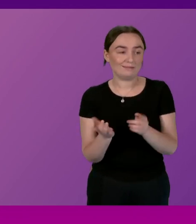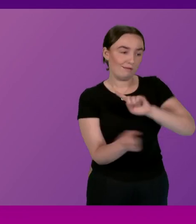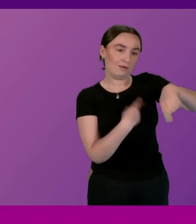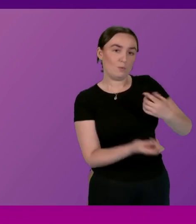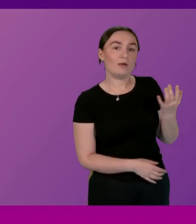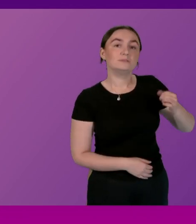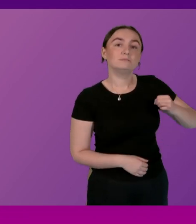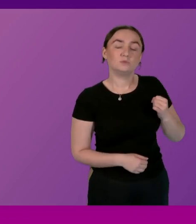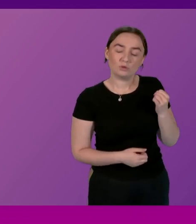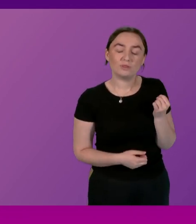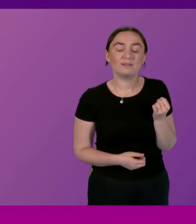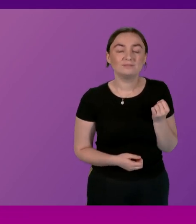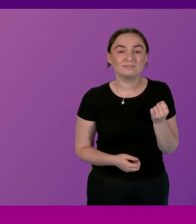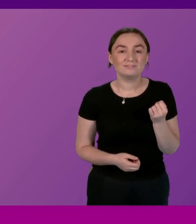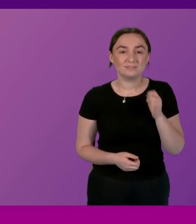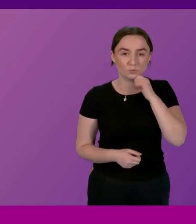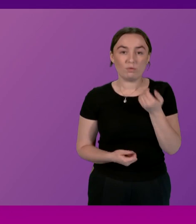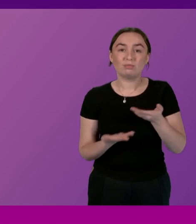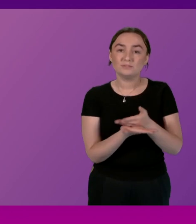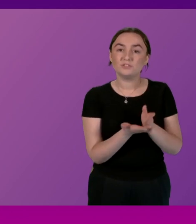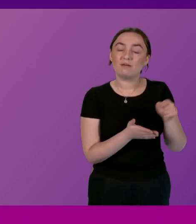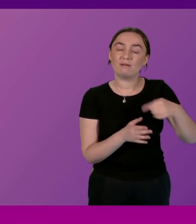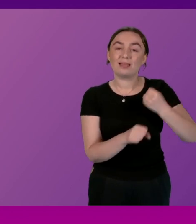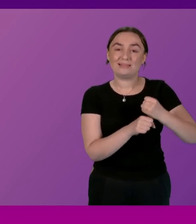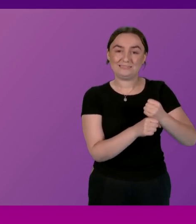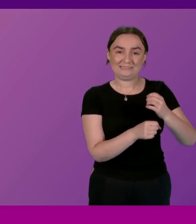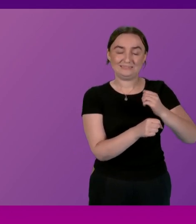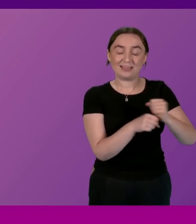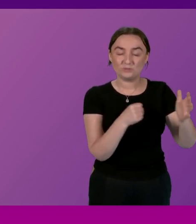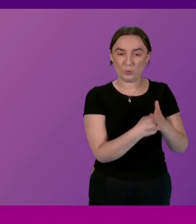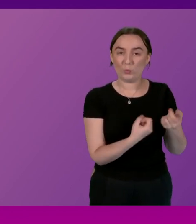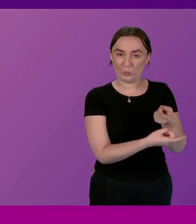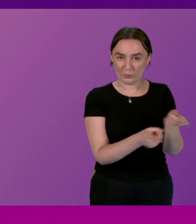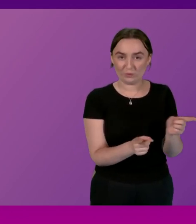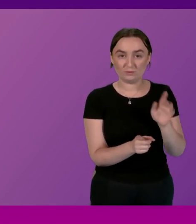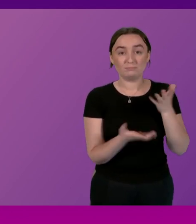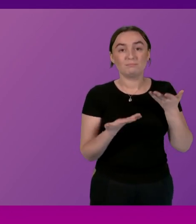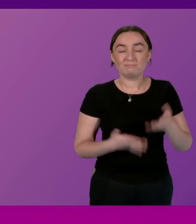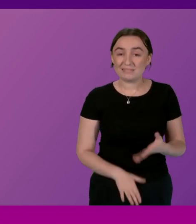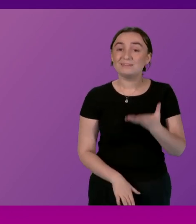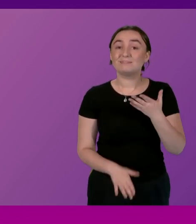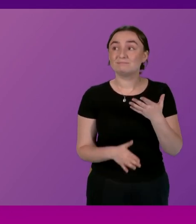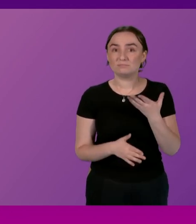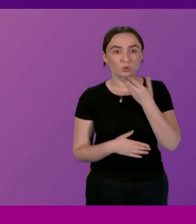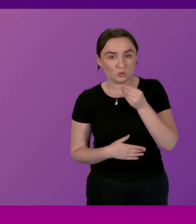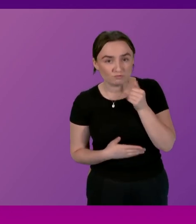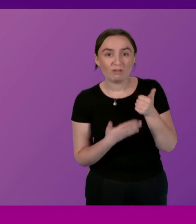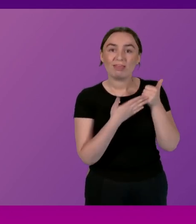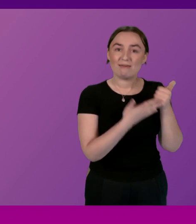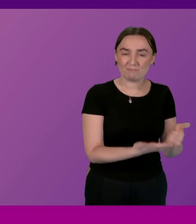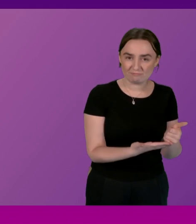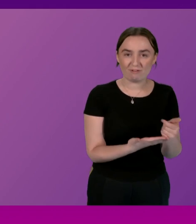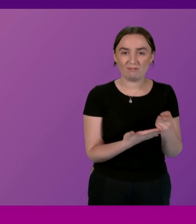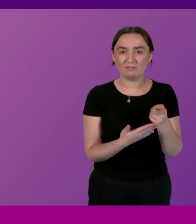Glasgow but it certainly seems to have been a helpful and positive experience in New York as being one